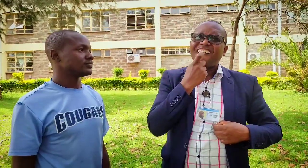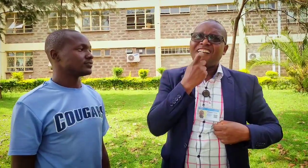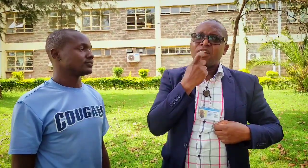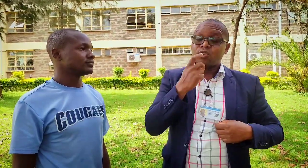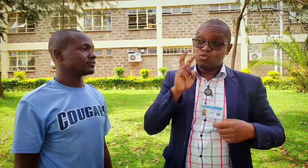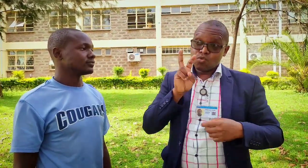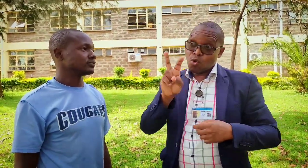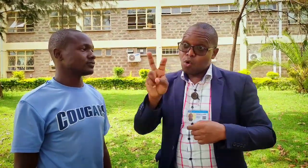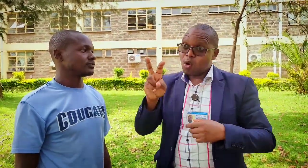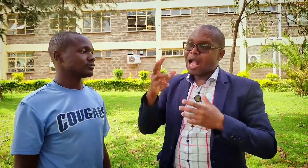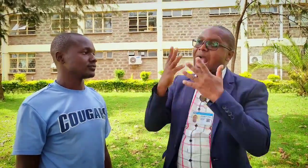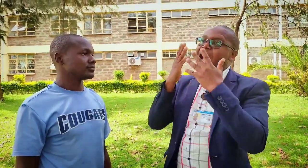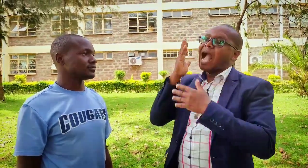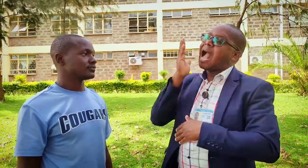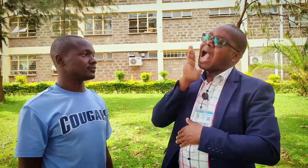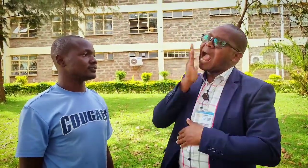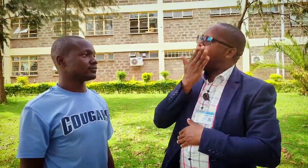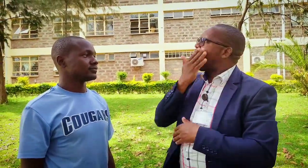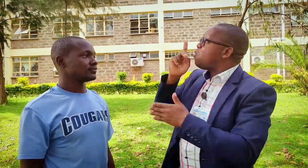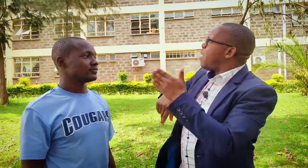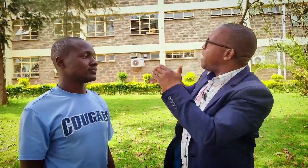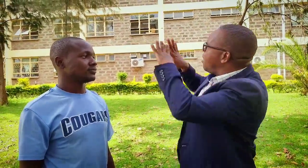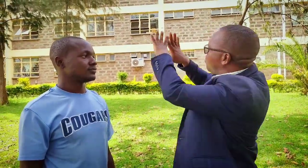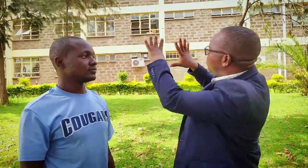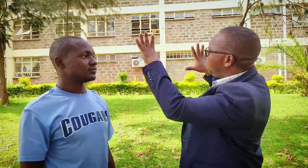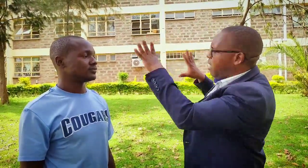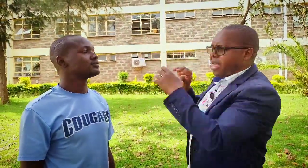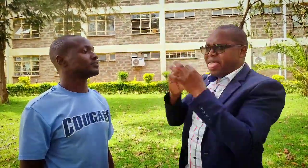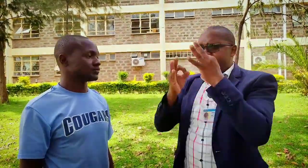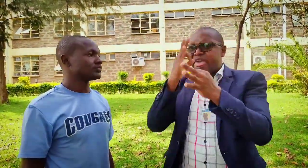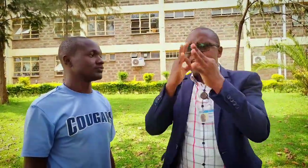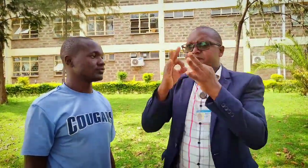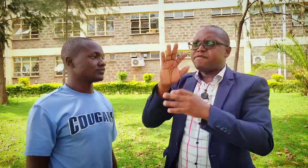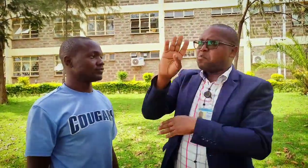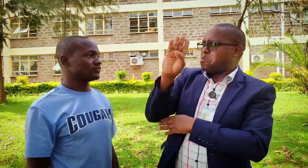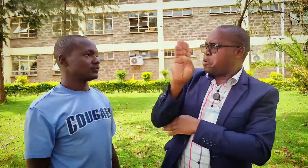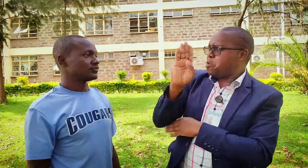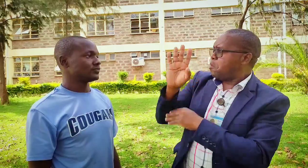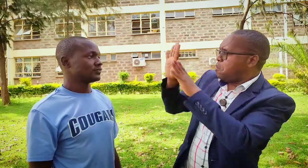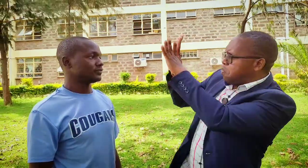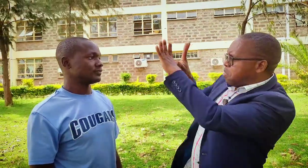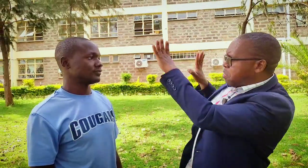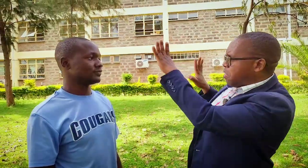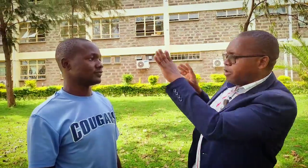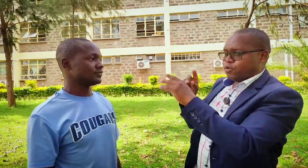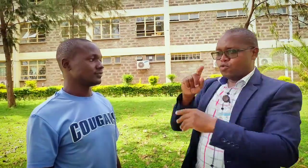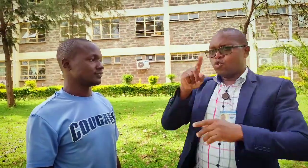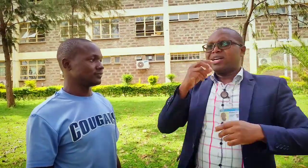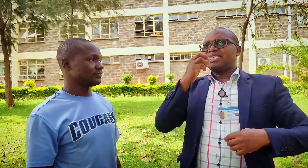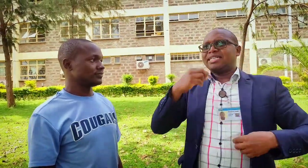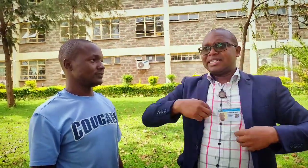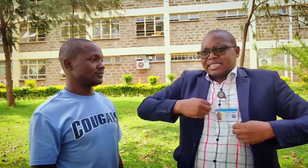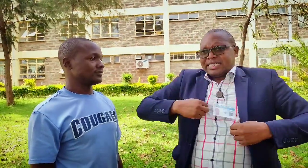one color on the t-shirt that is white when we have a blue background